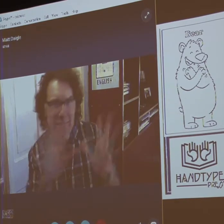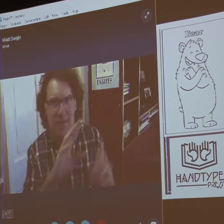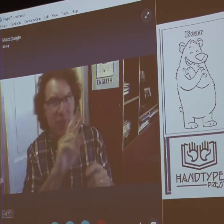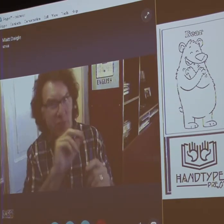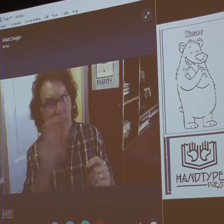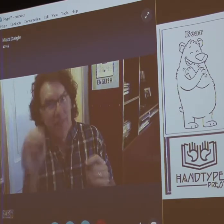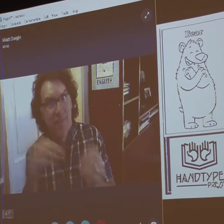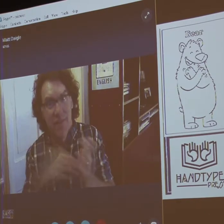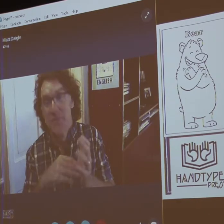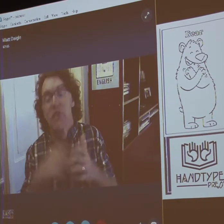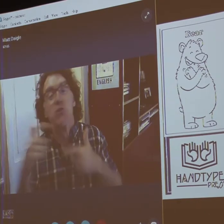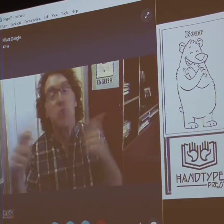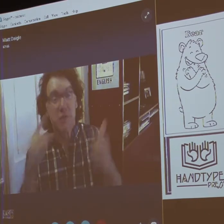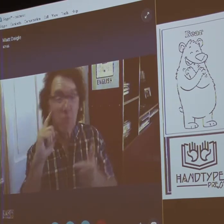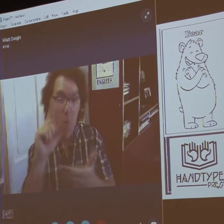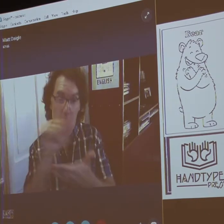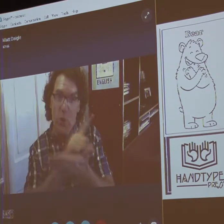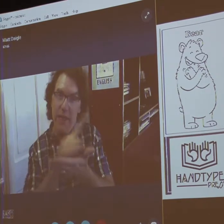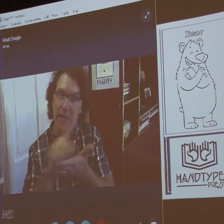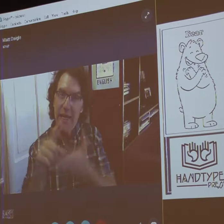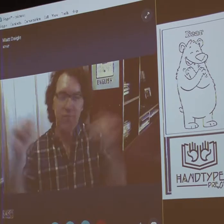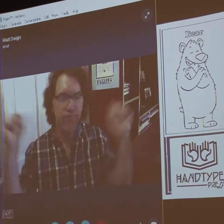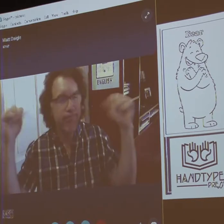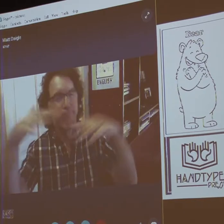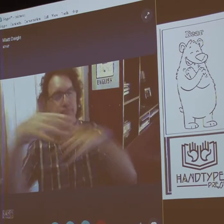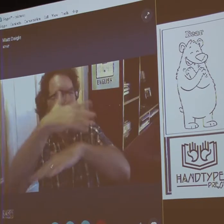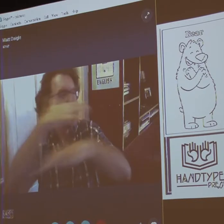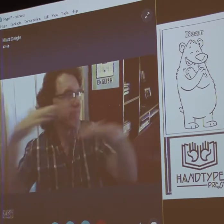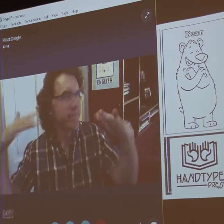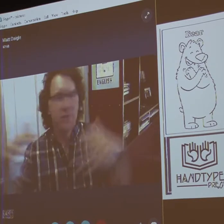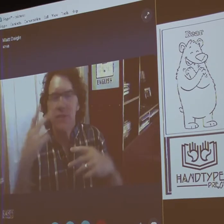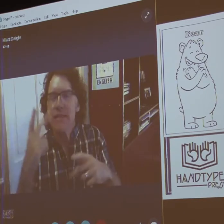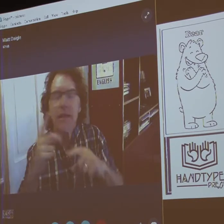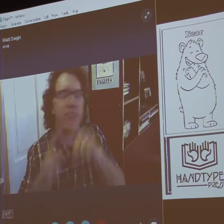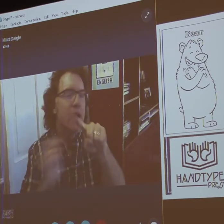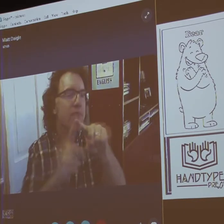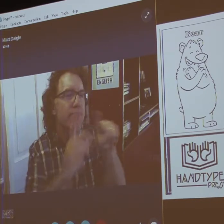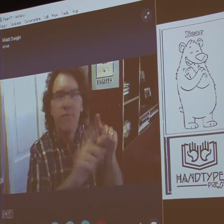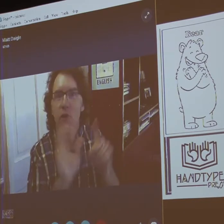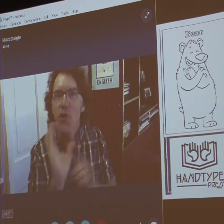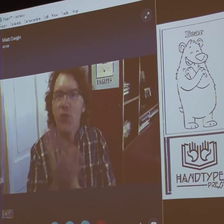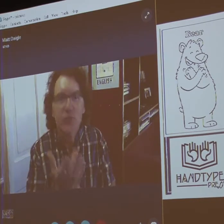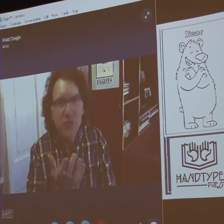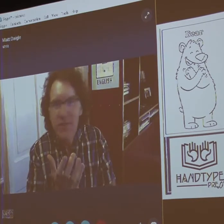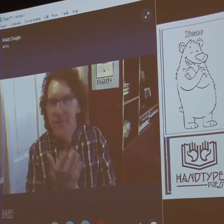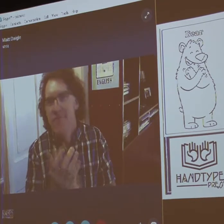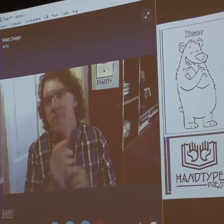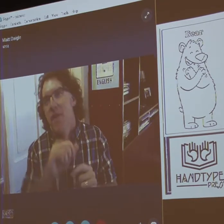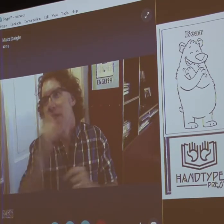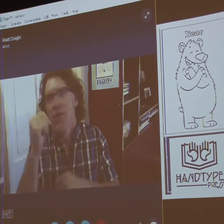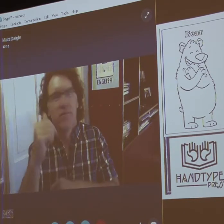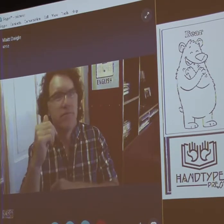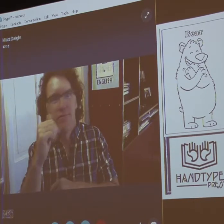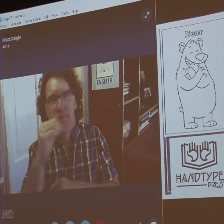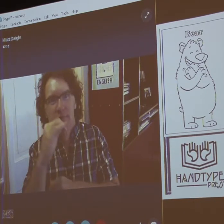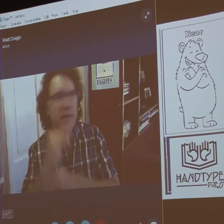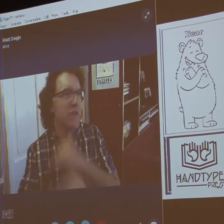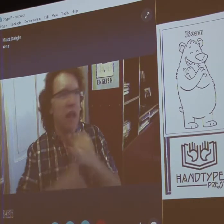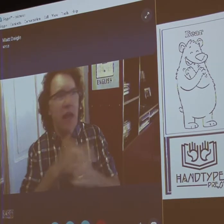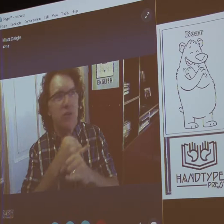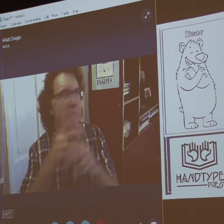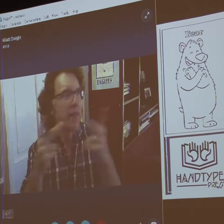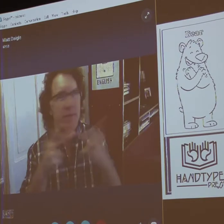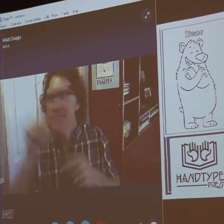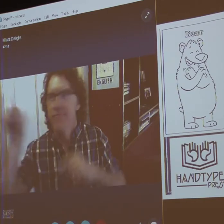40,000 people attend. It is huge for one week. And you see so many people from different